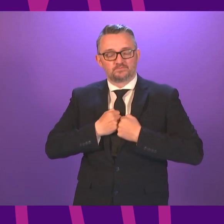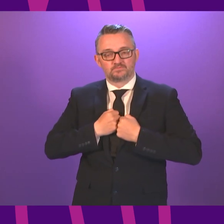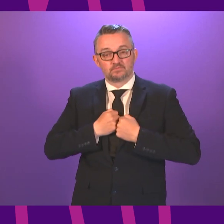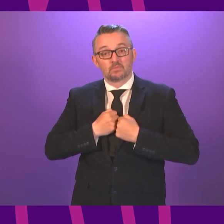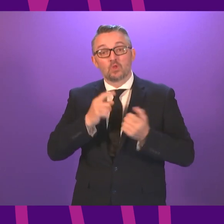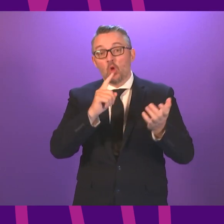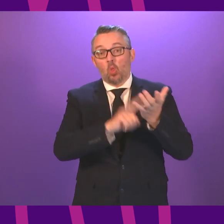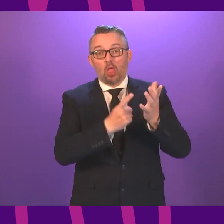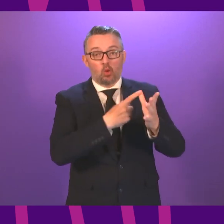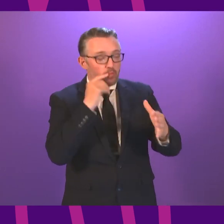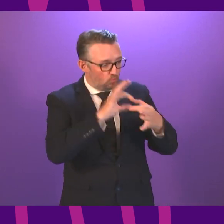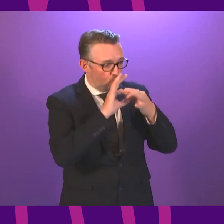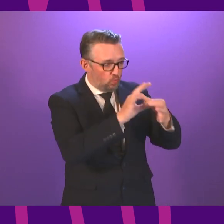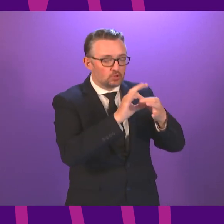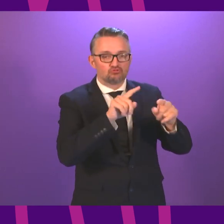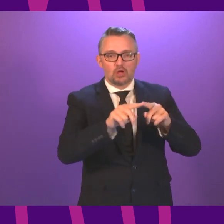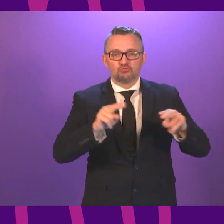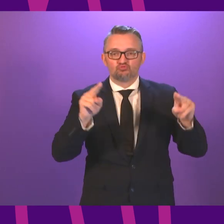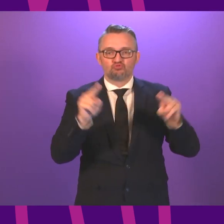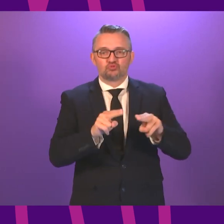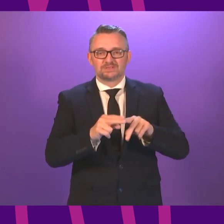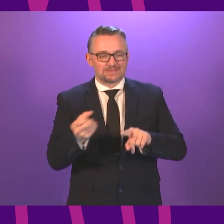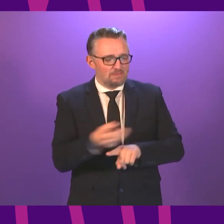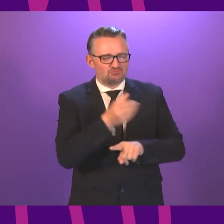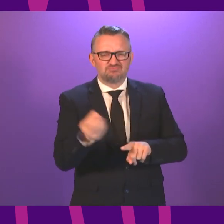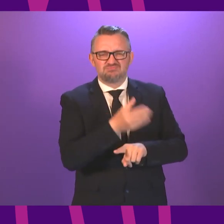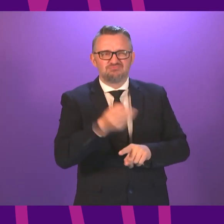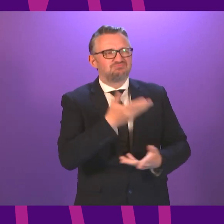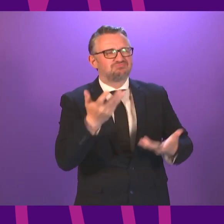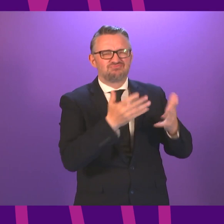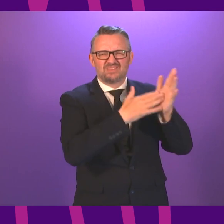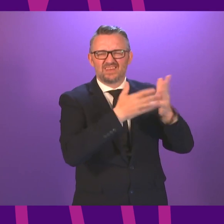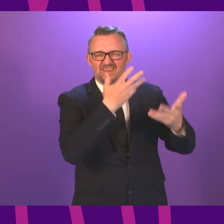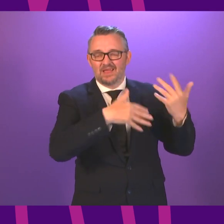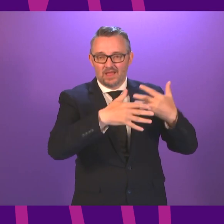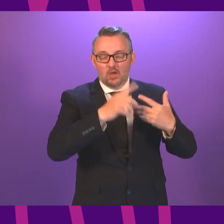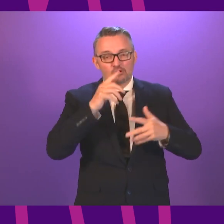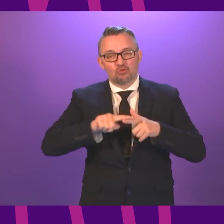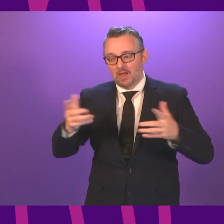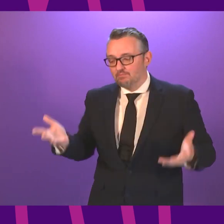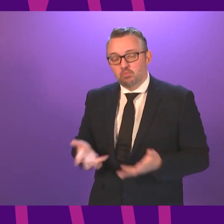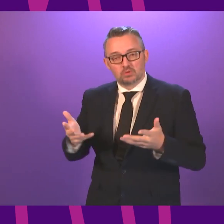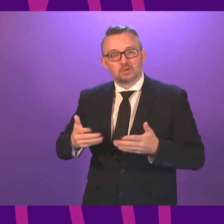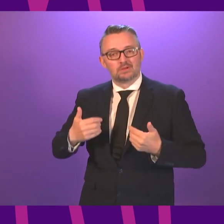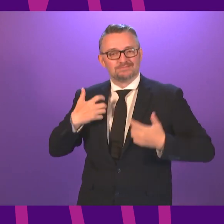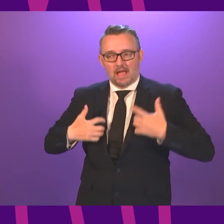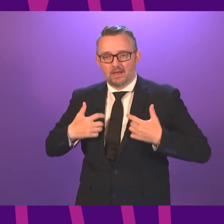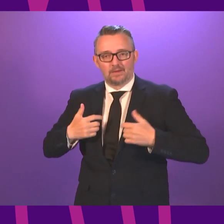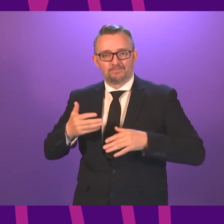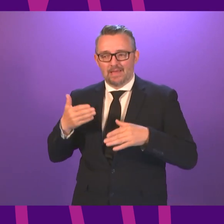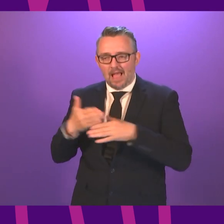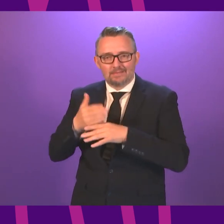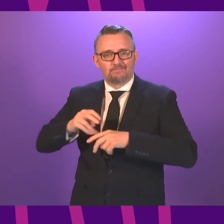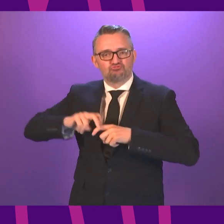to resume low-emission zones in our cities. And we will encourage active travel, which will include a scheme to provide